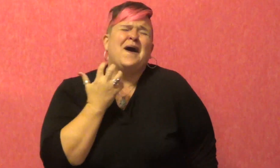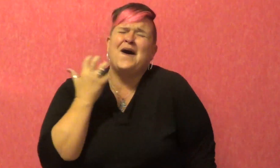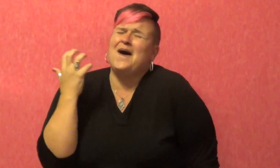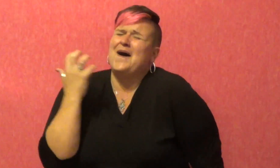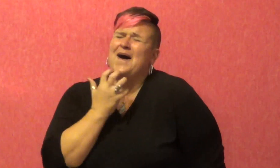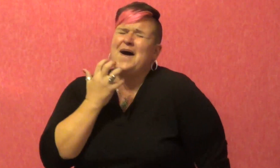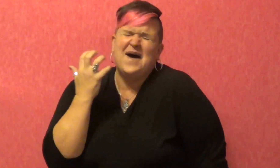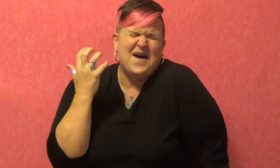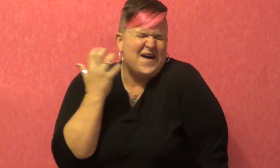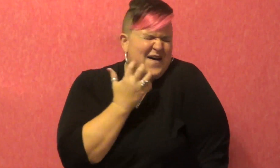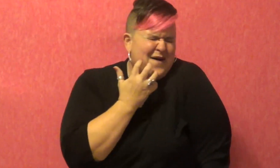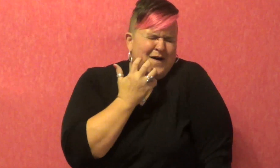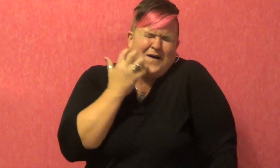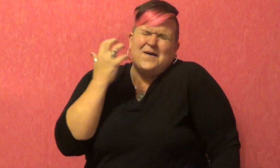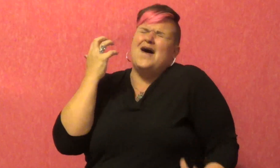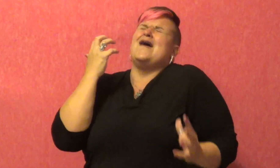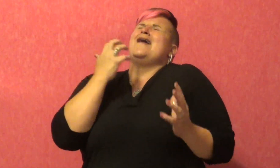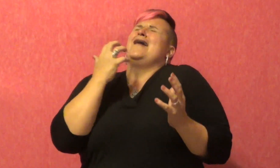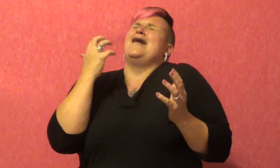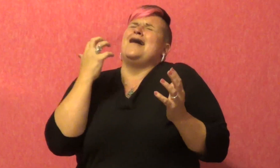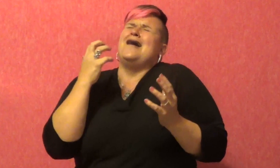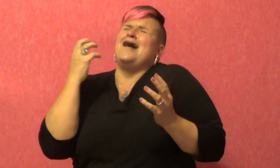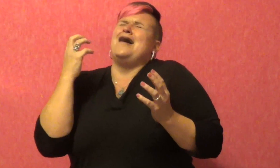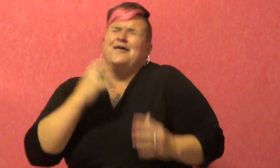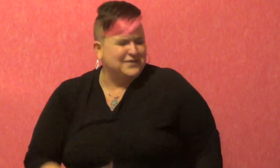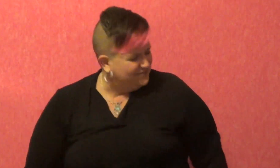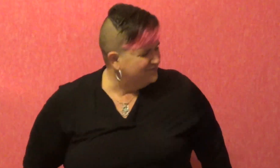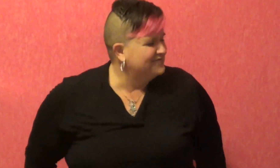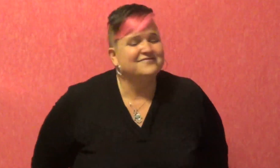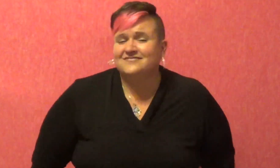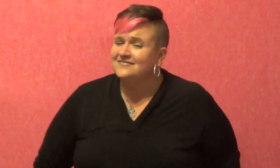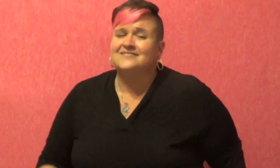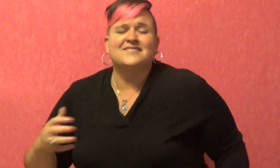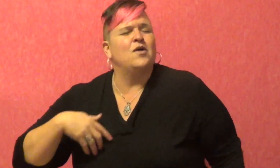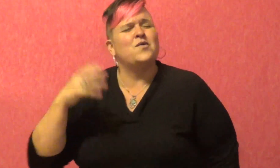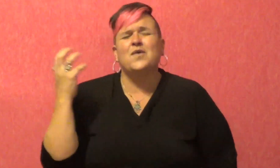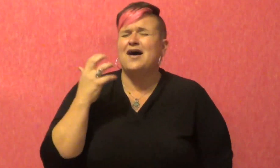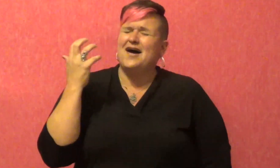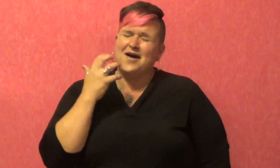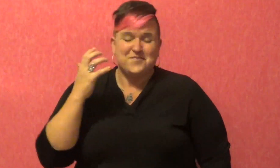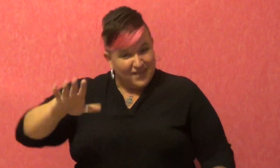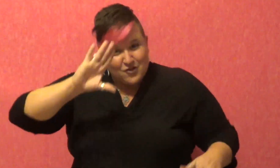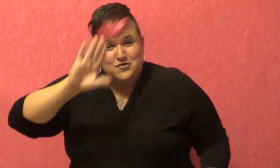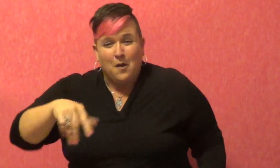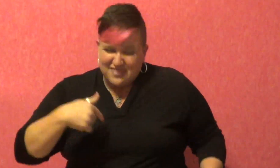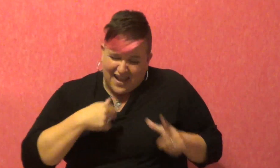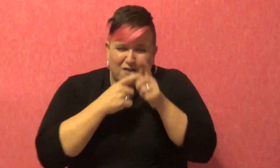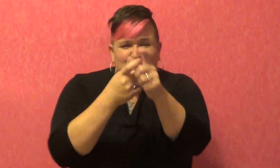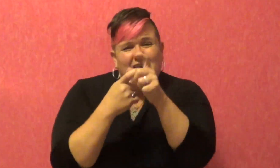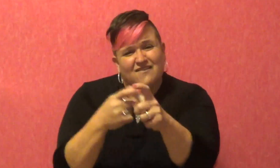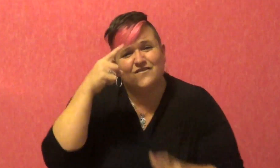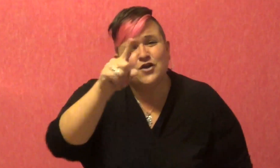I run for love